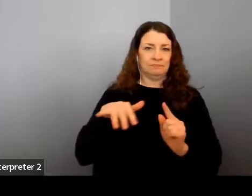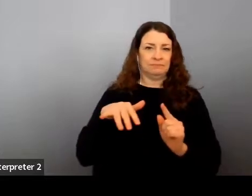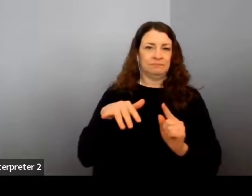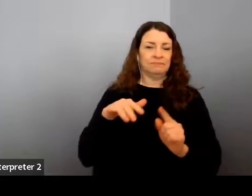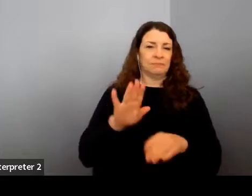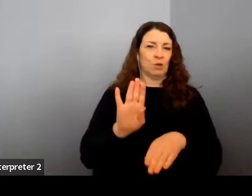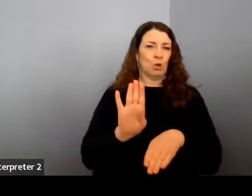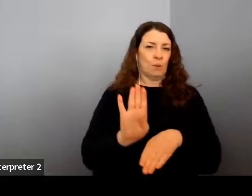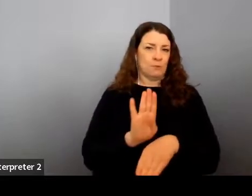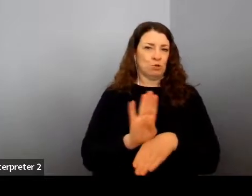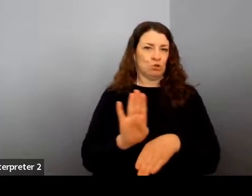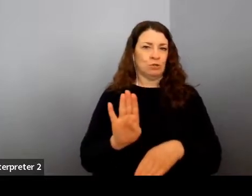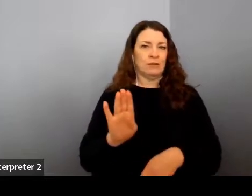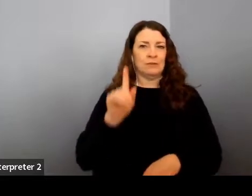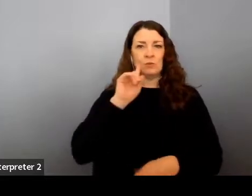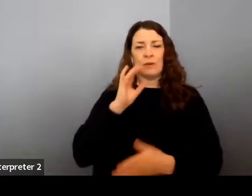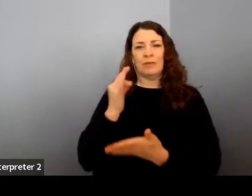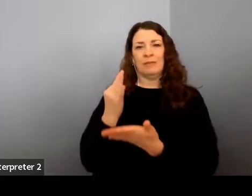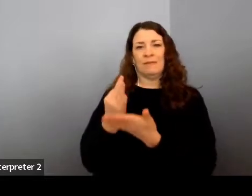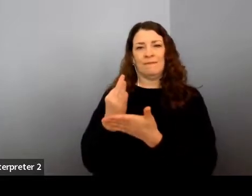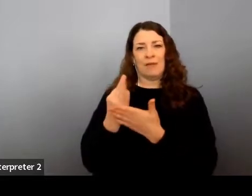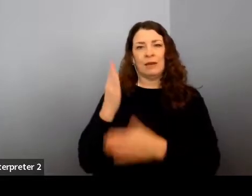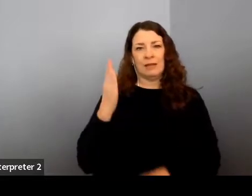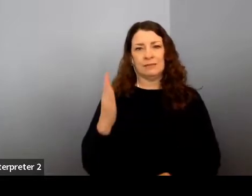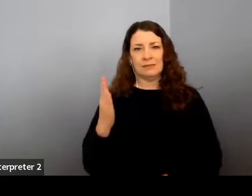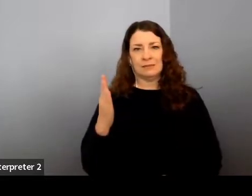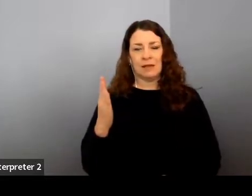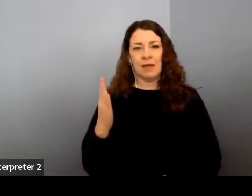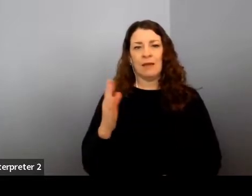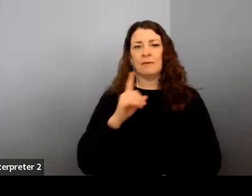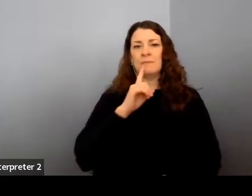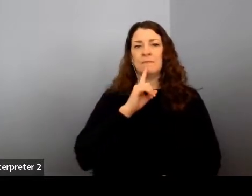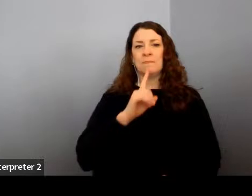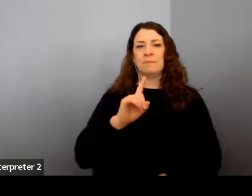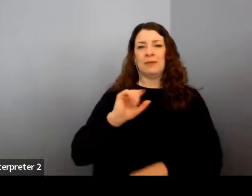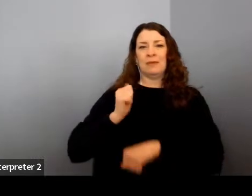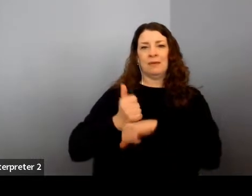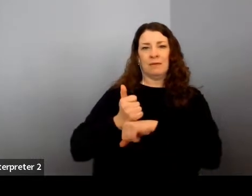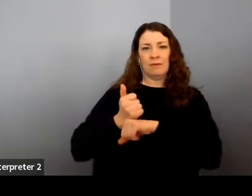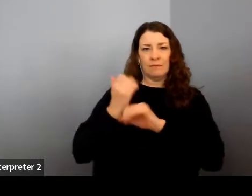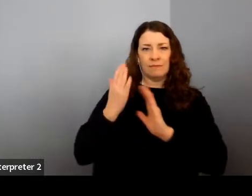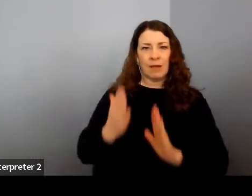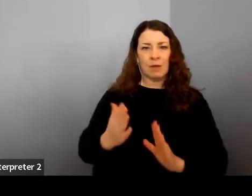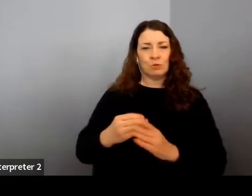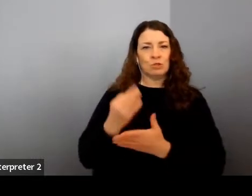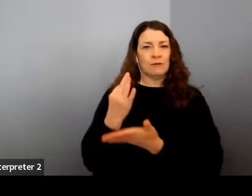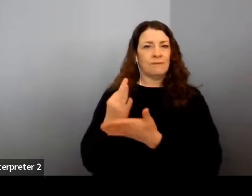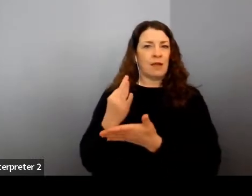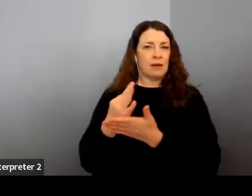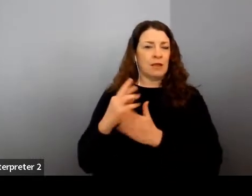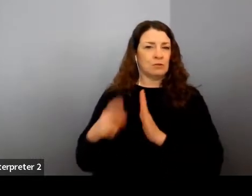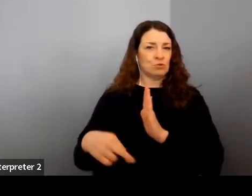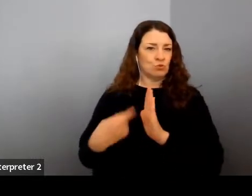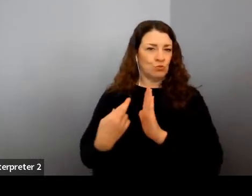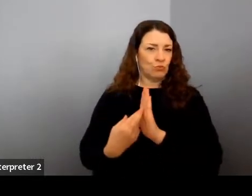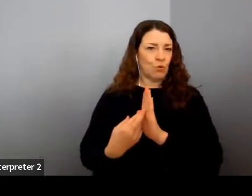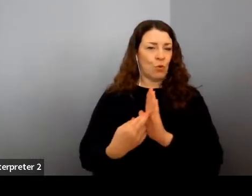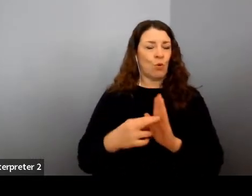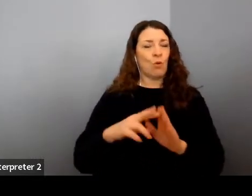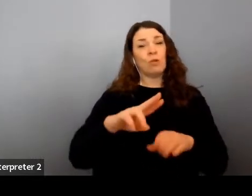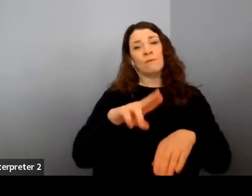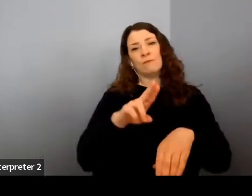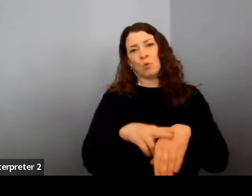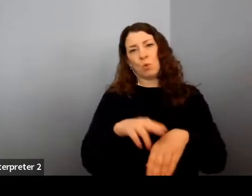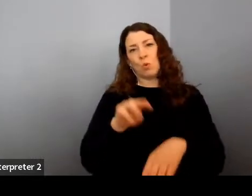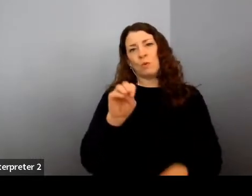And so I think that the finance side, you know, being a founder, being in a financial role, of course, media is